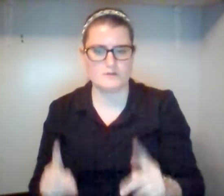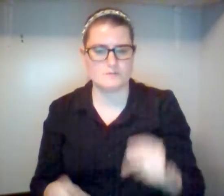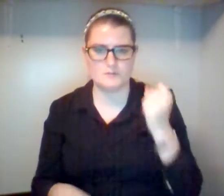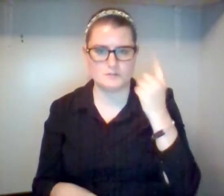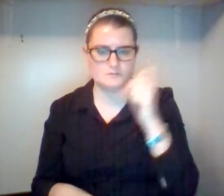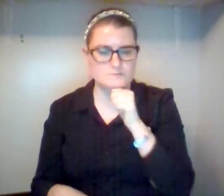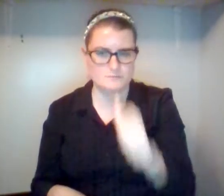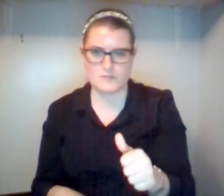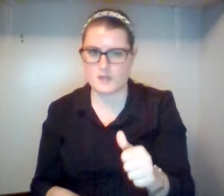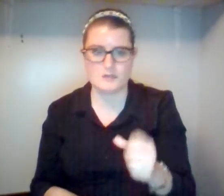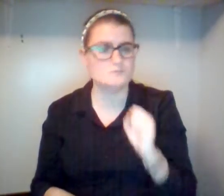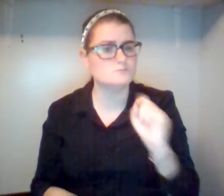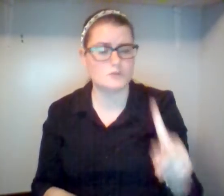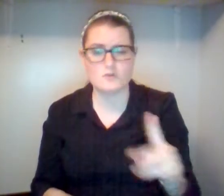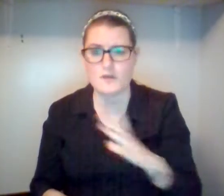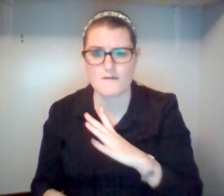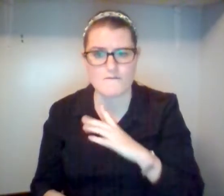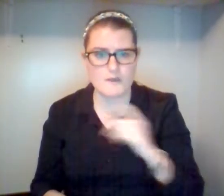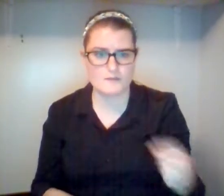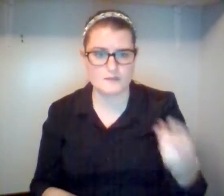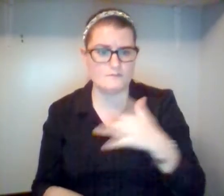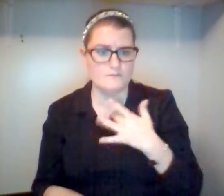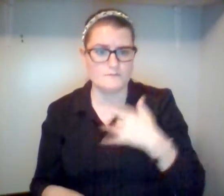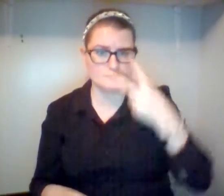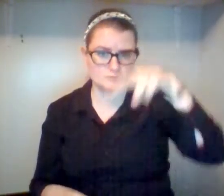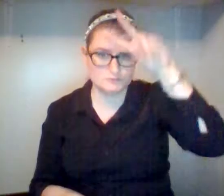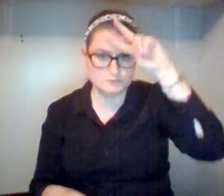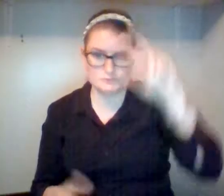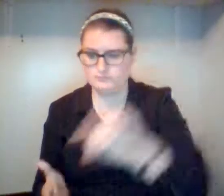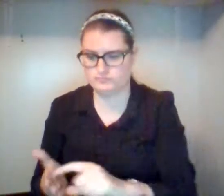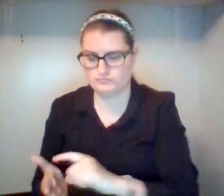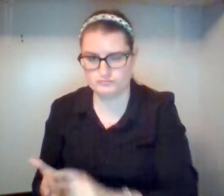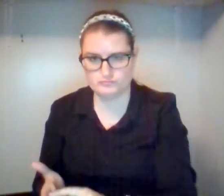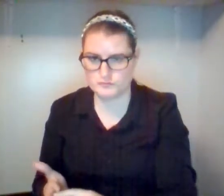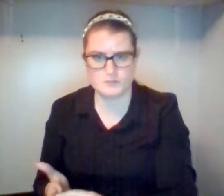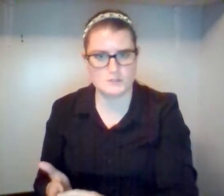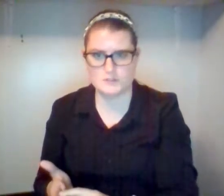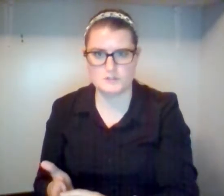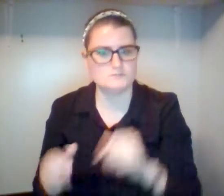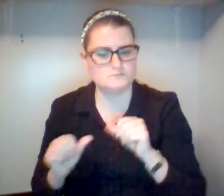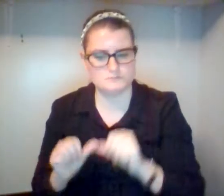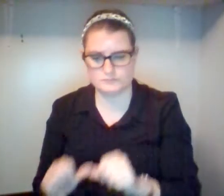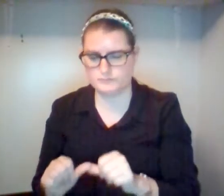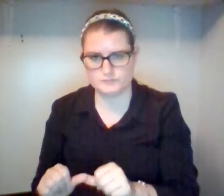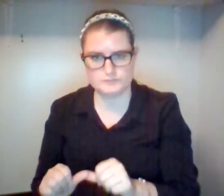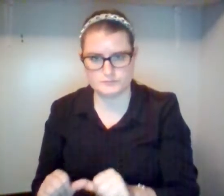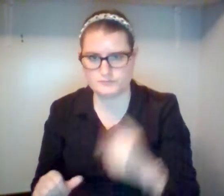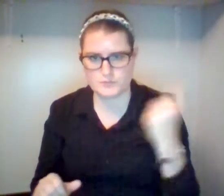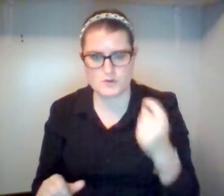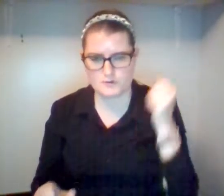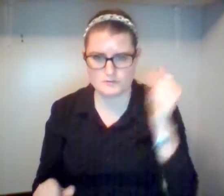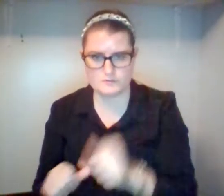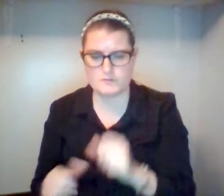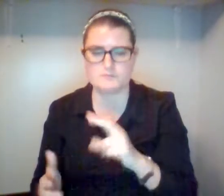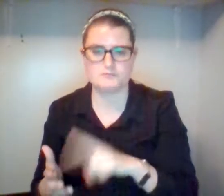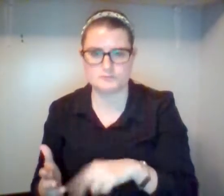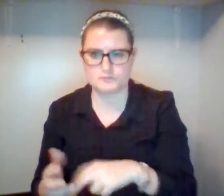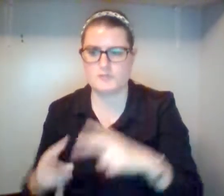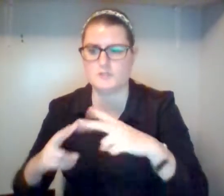happening, God overcomes those kind of reactions. So my conclusion is this. We do care about